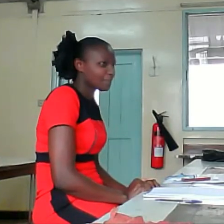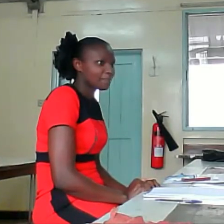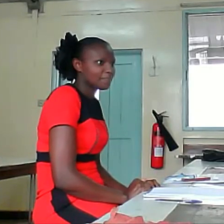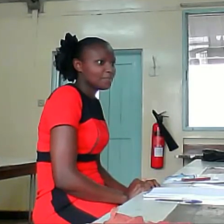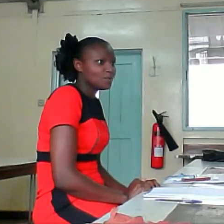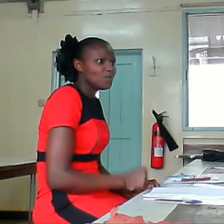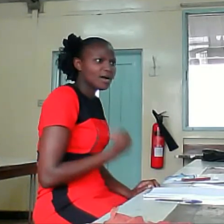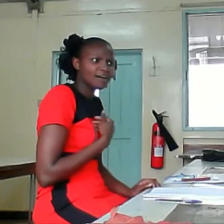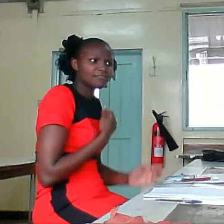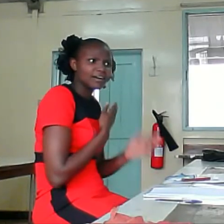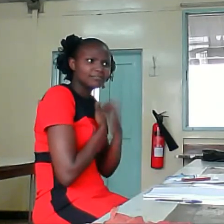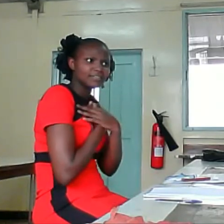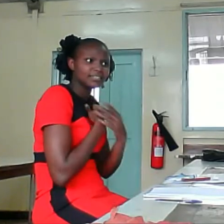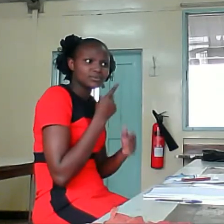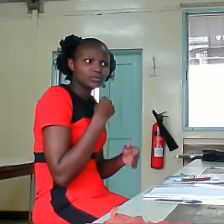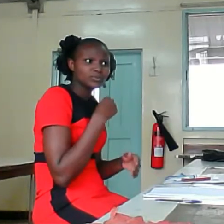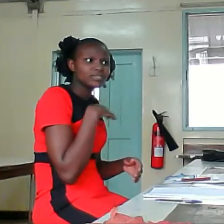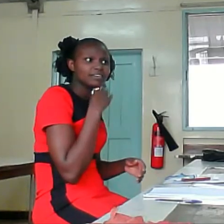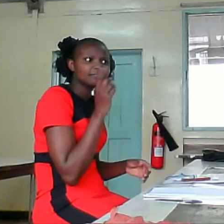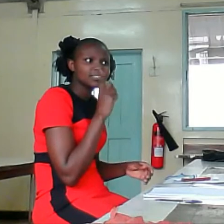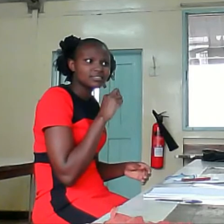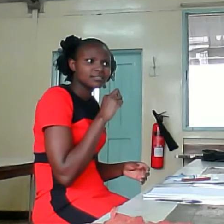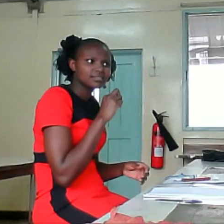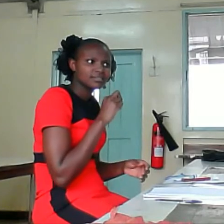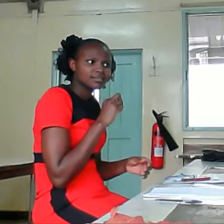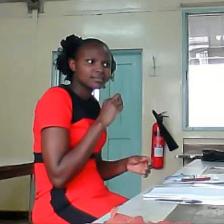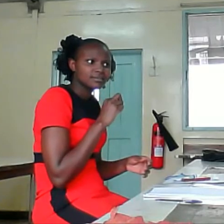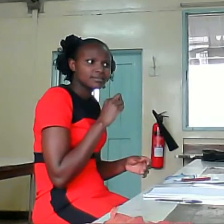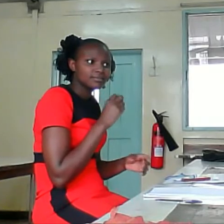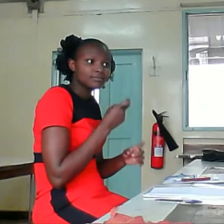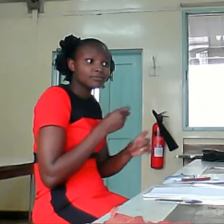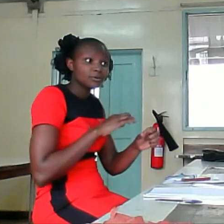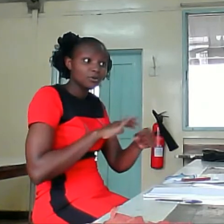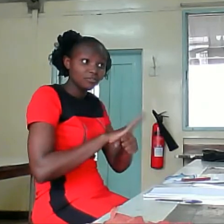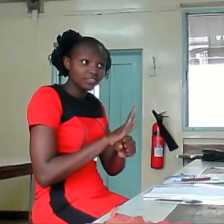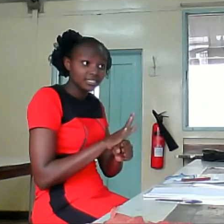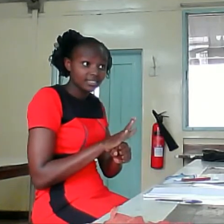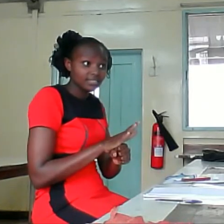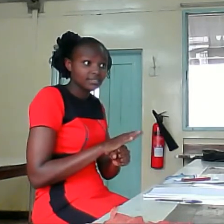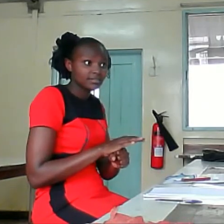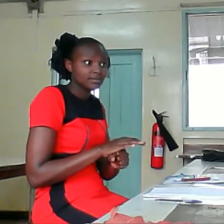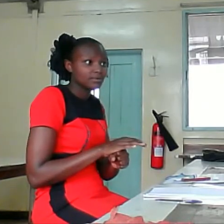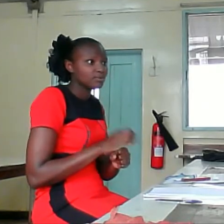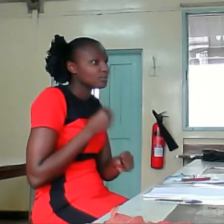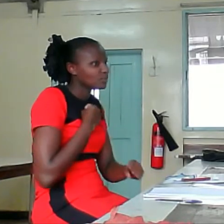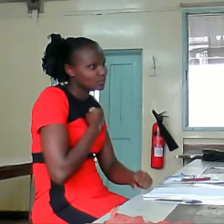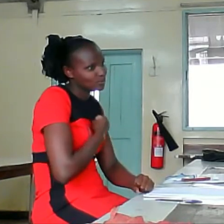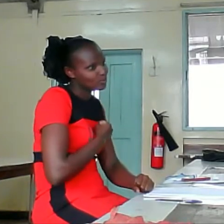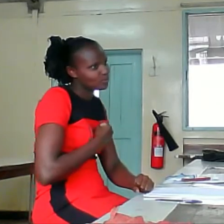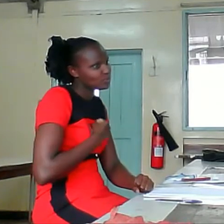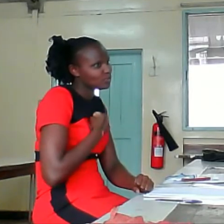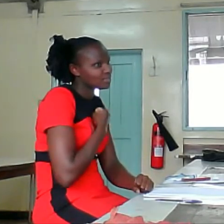Who have a friend who will they finish from Covid? Oh, sorry.